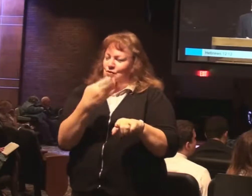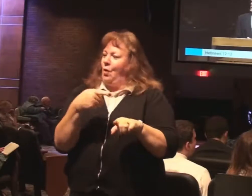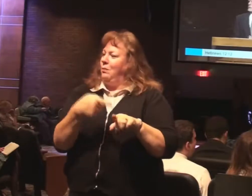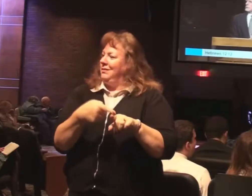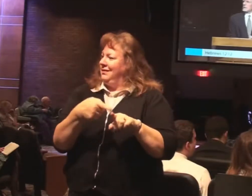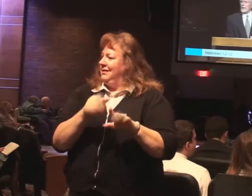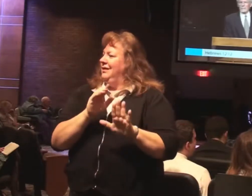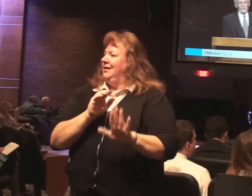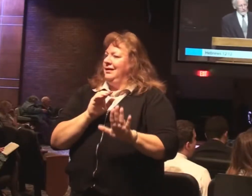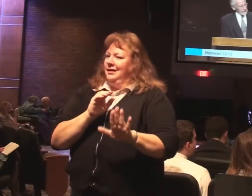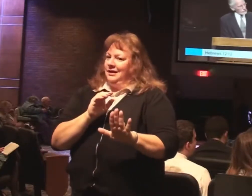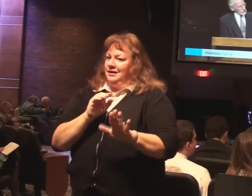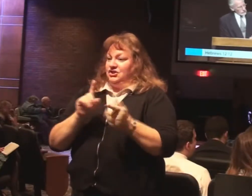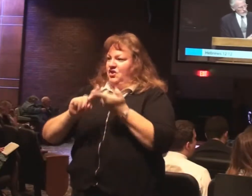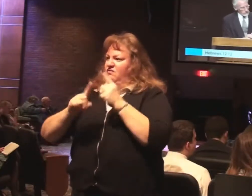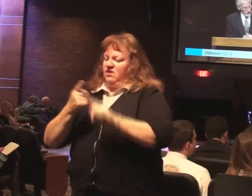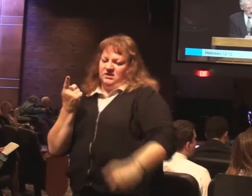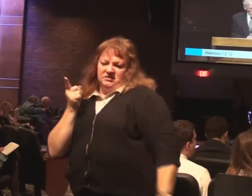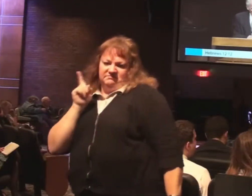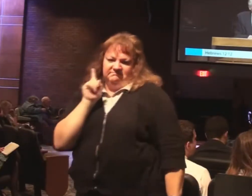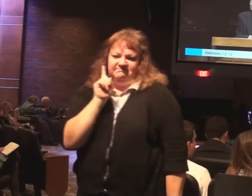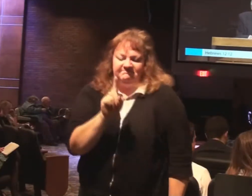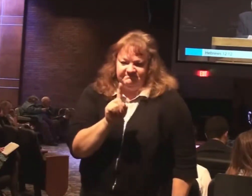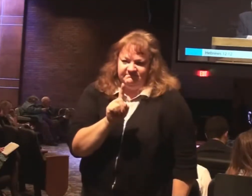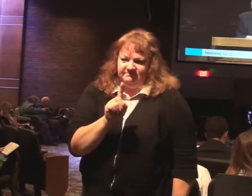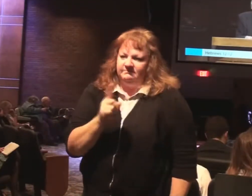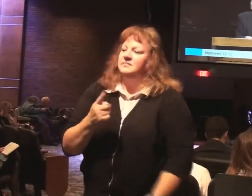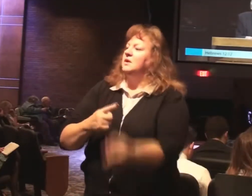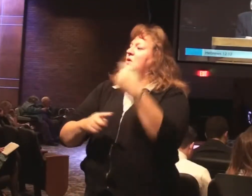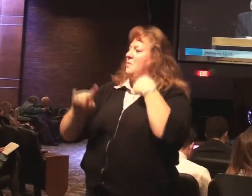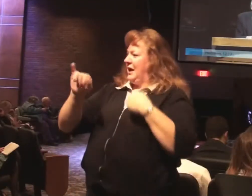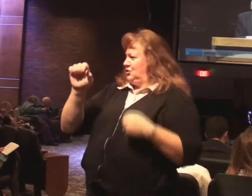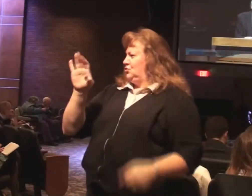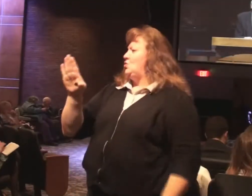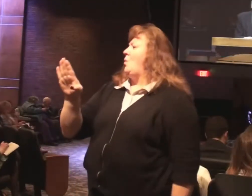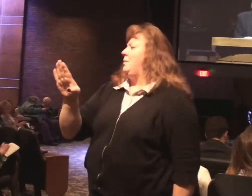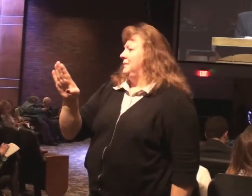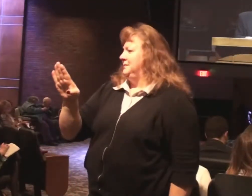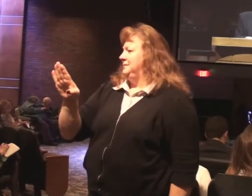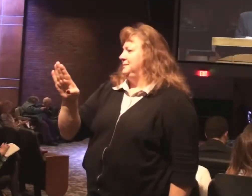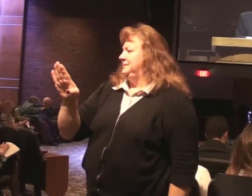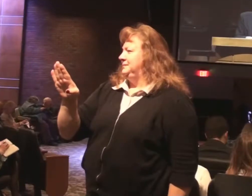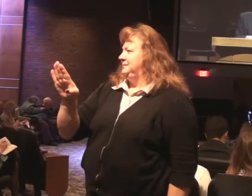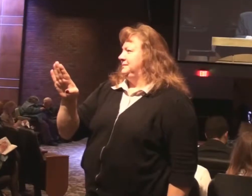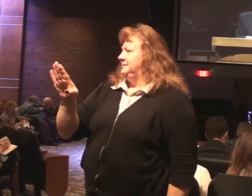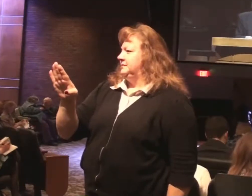Job's friends addressing him. Come back to the book of Job. This is just a side trip.